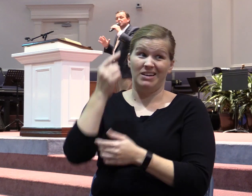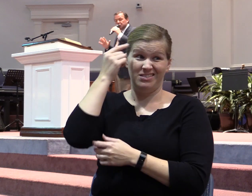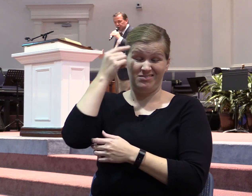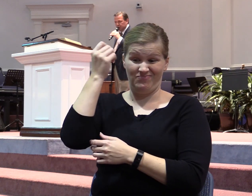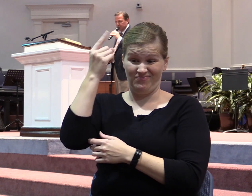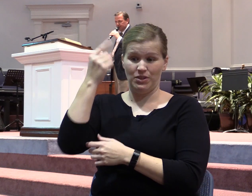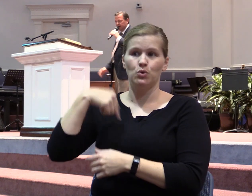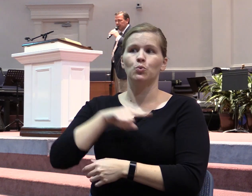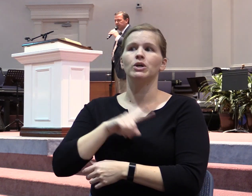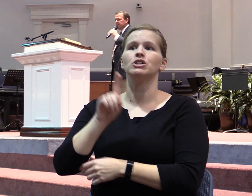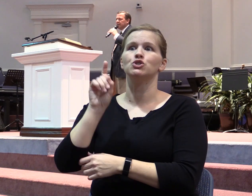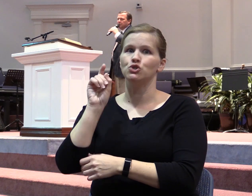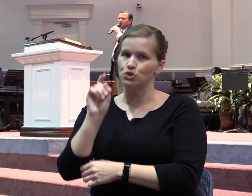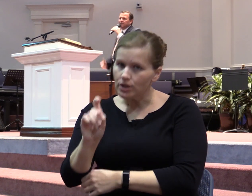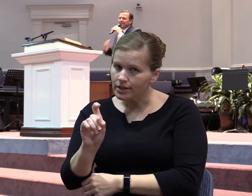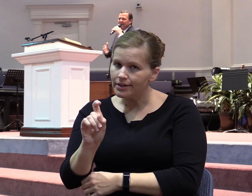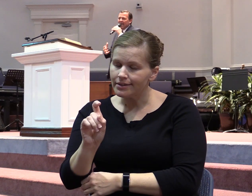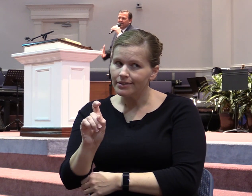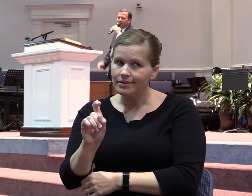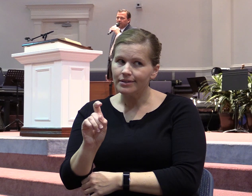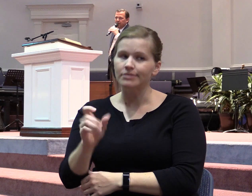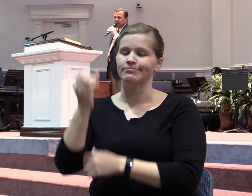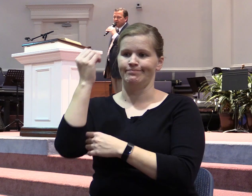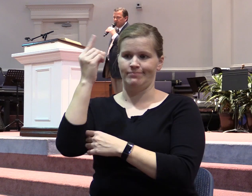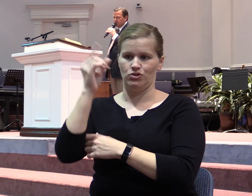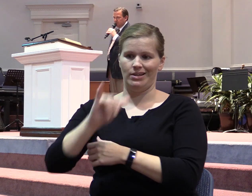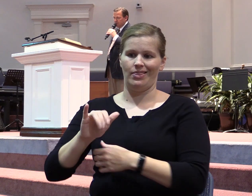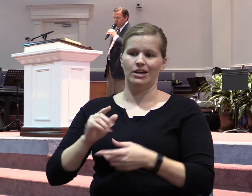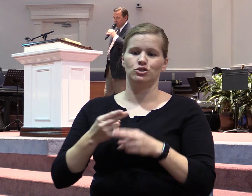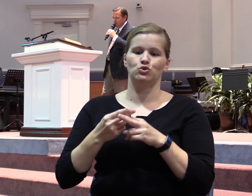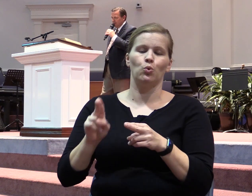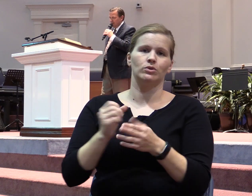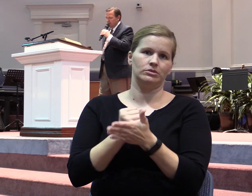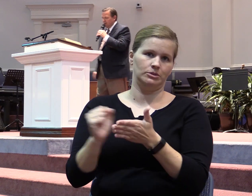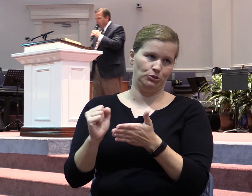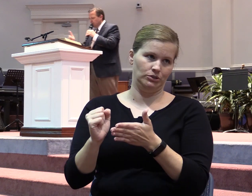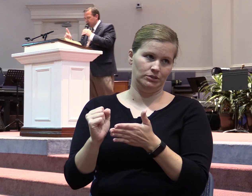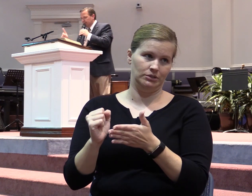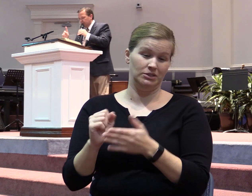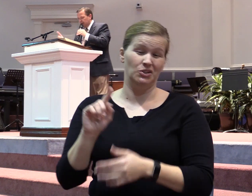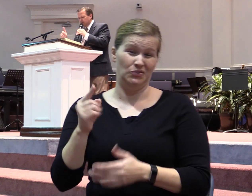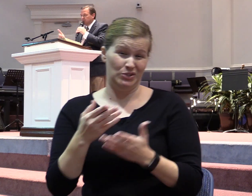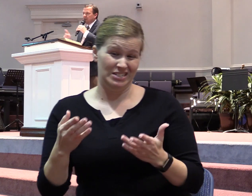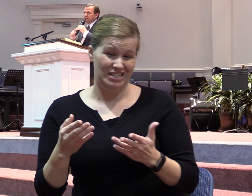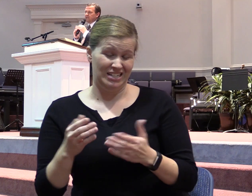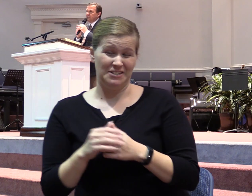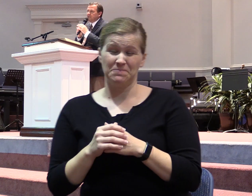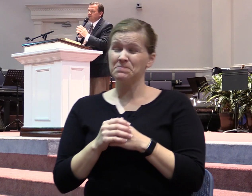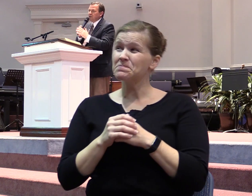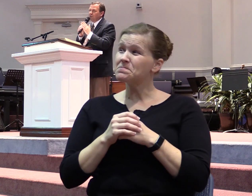should be gained from that passage of Scripture. Now, the first thing that James addresses is the subject of